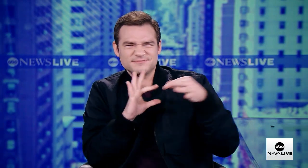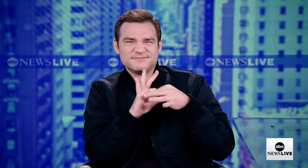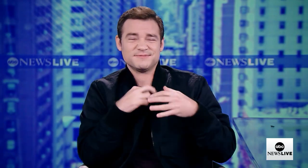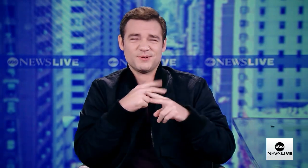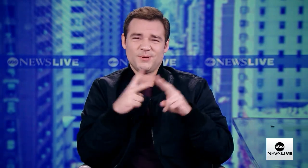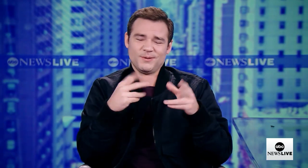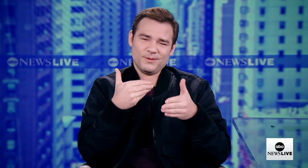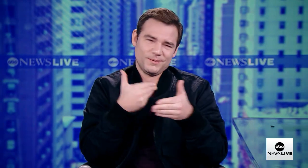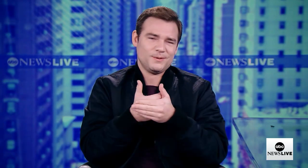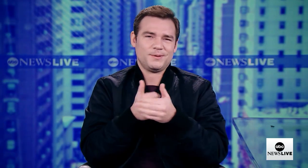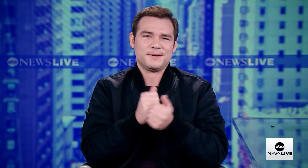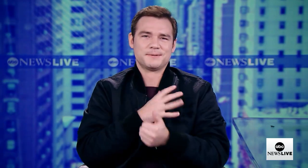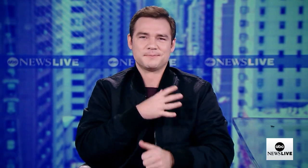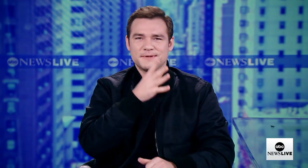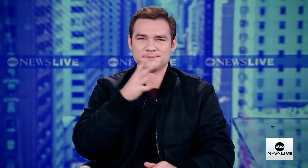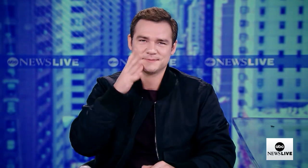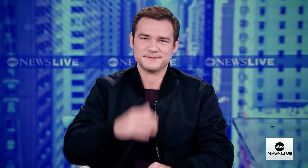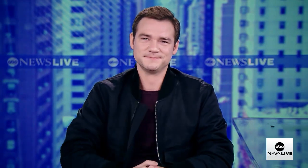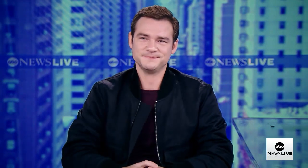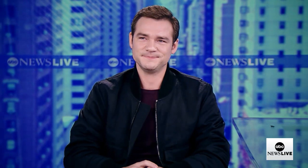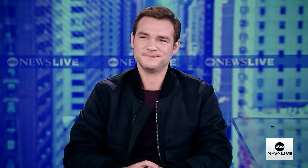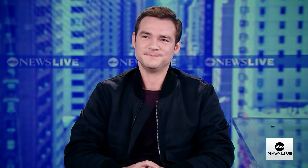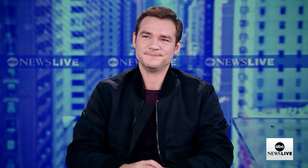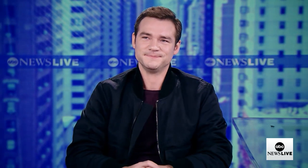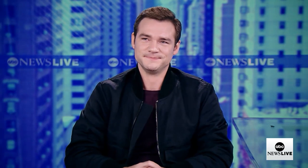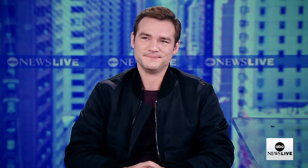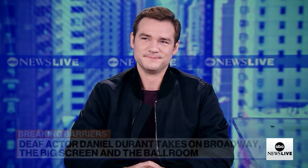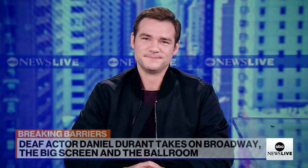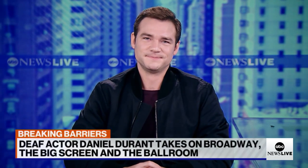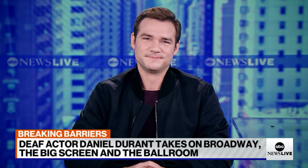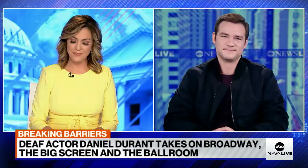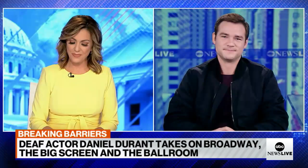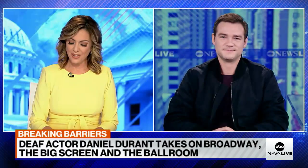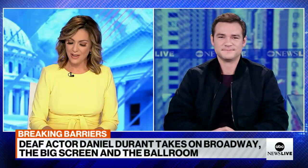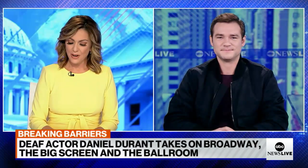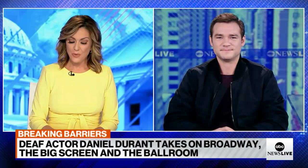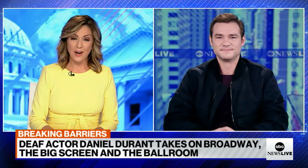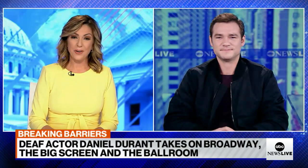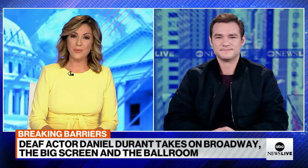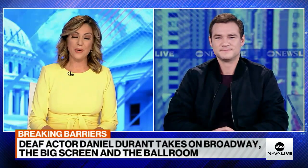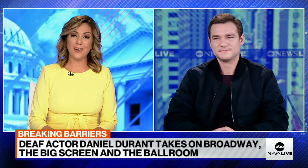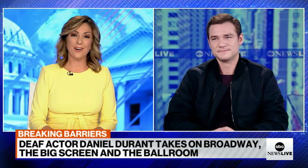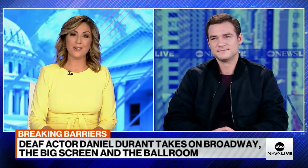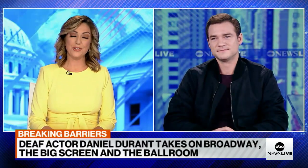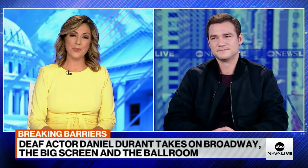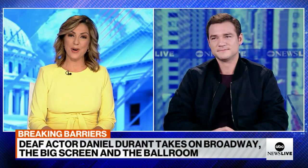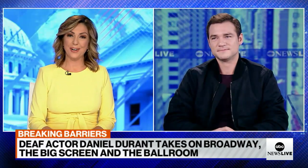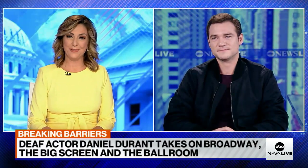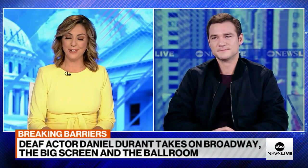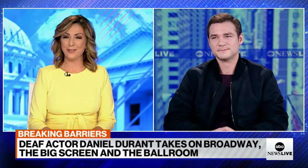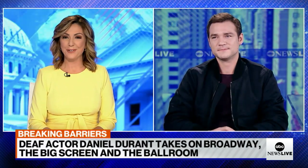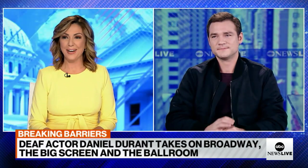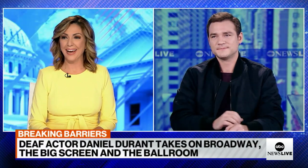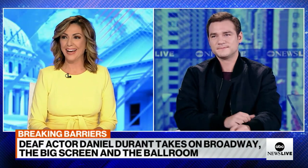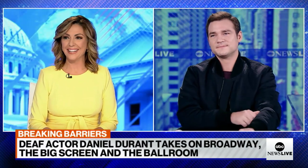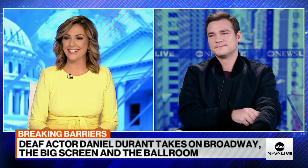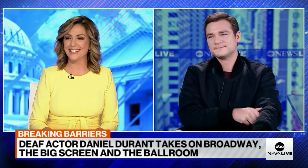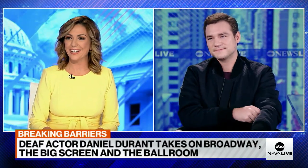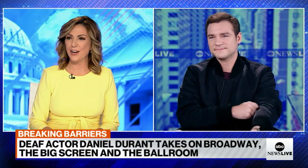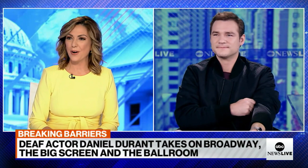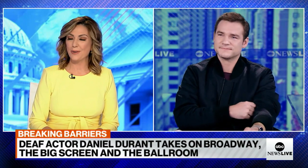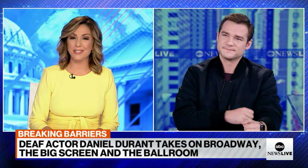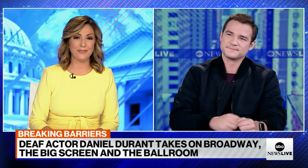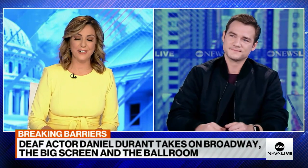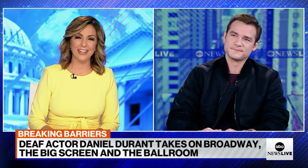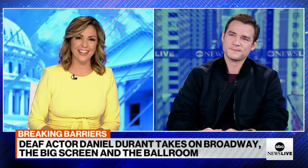to this. And I know they love me, and I'm so close to them. Well, we are so proud of you. And,